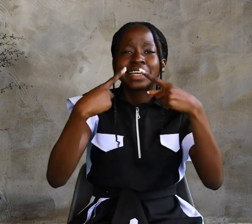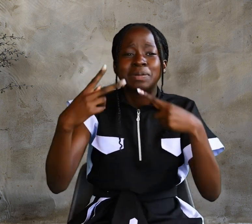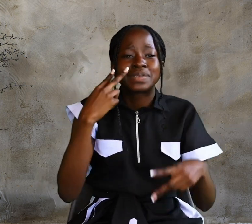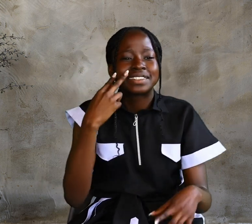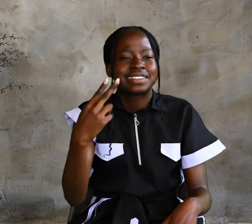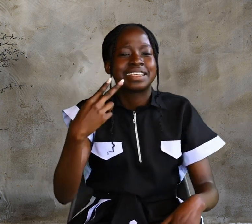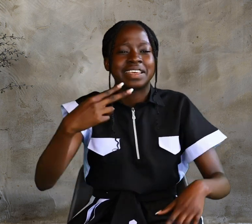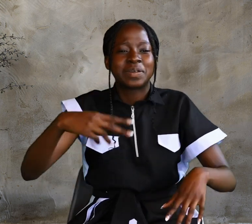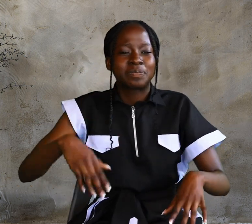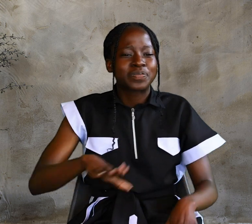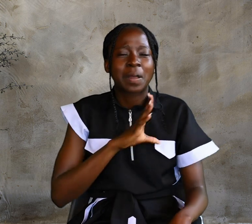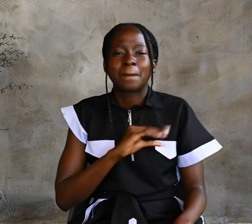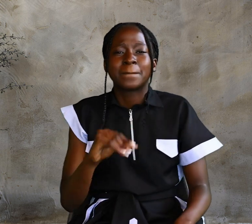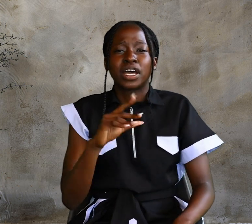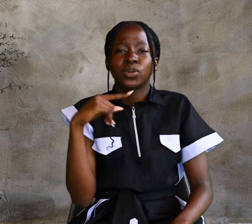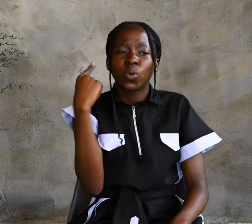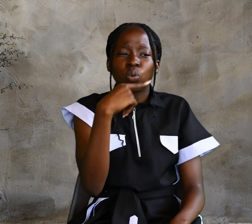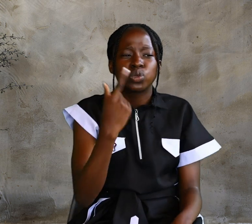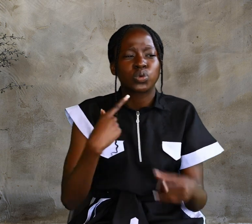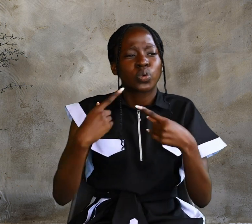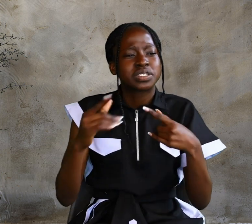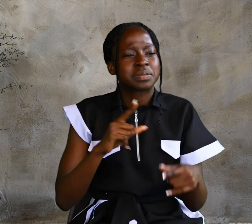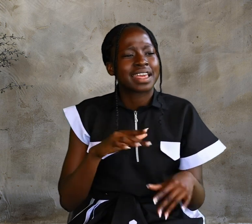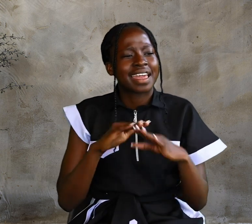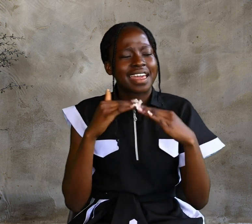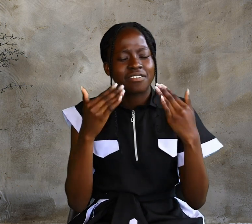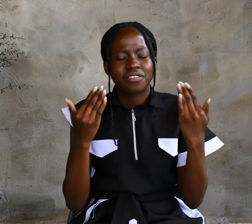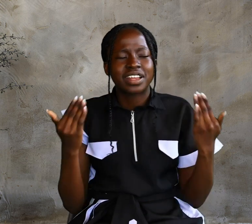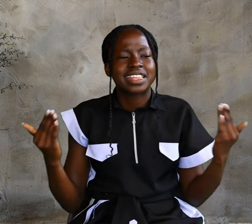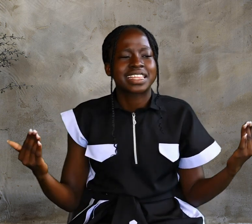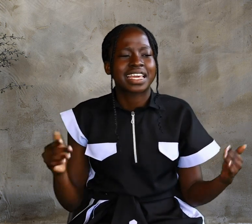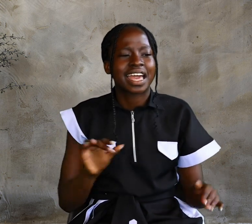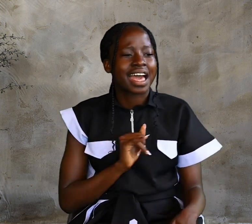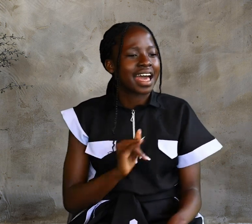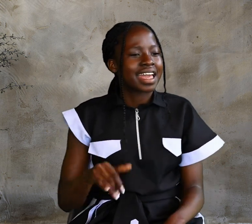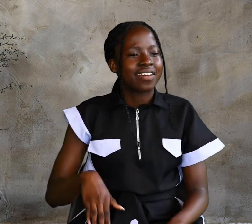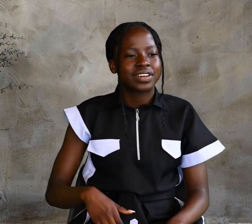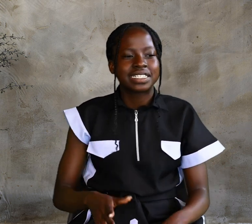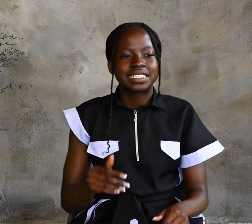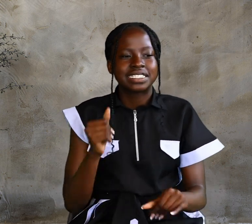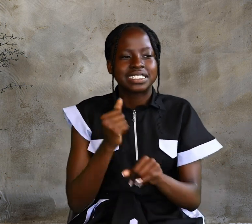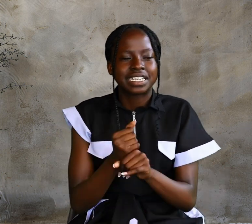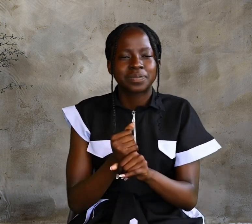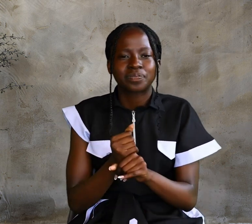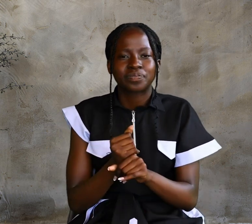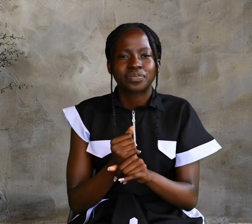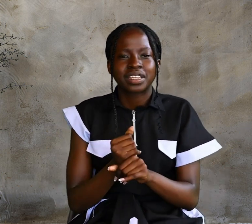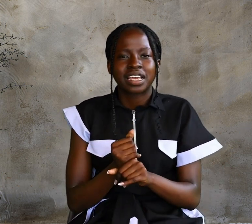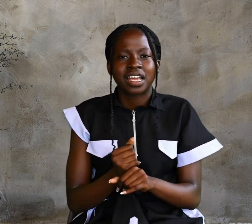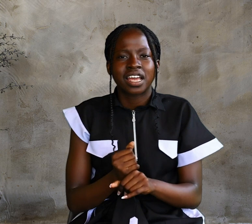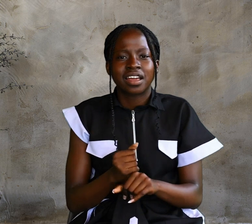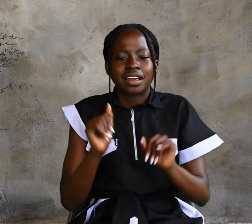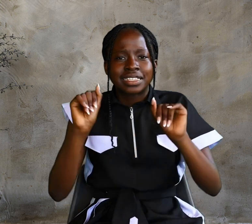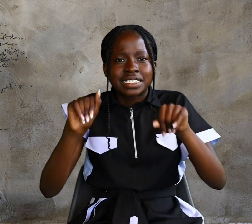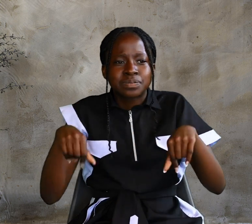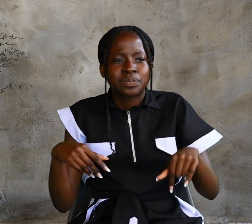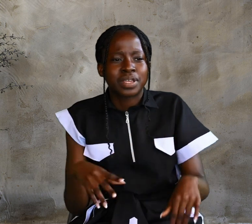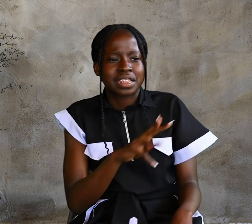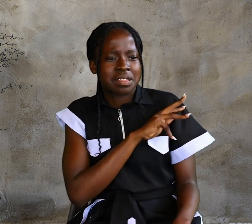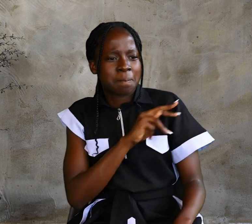see a man who told me everything I ever did. Could this be the Messiah? They